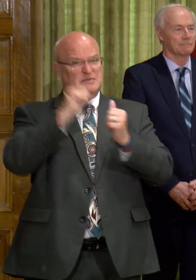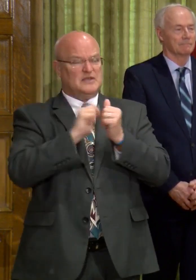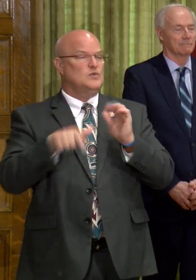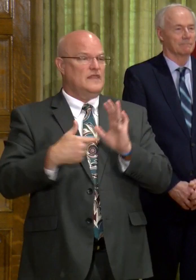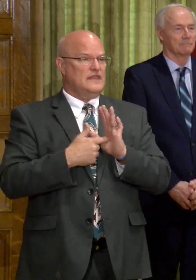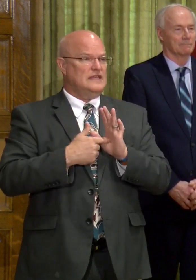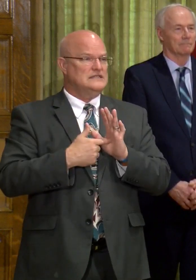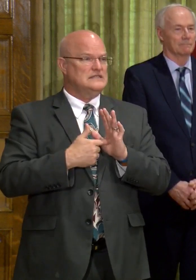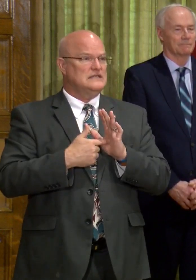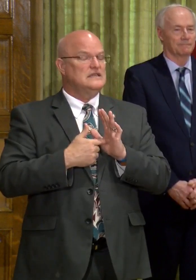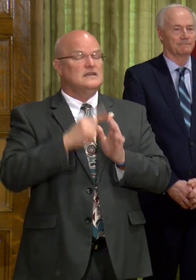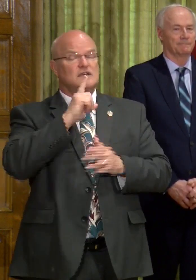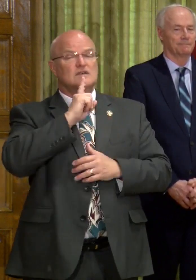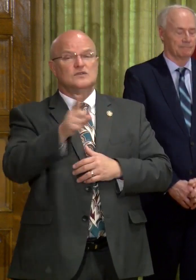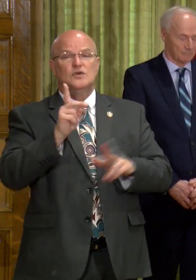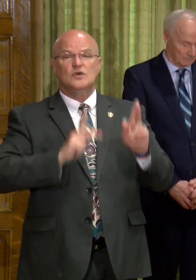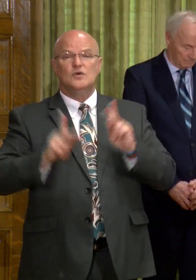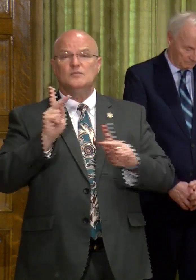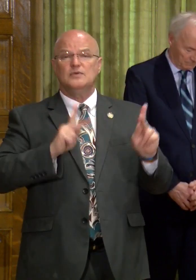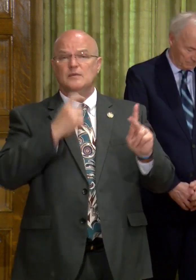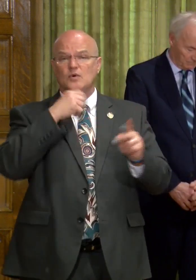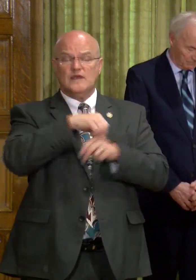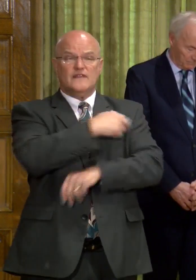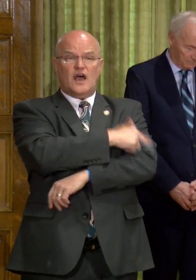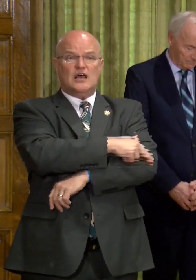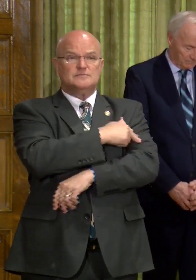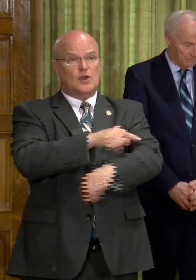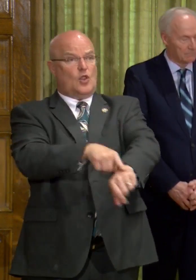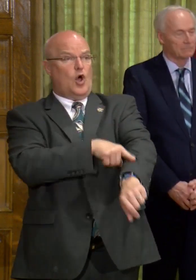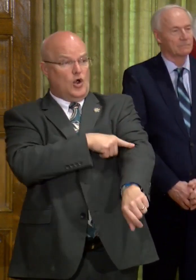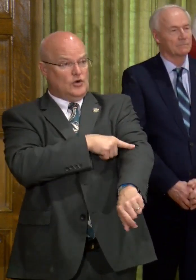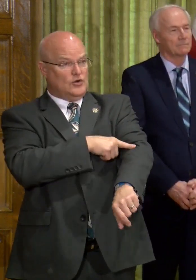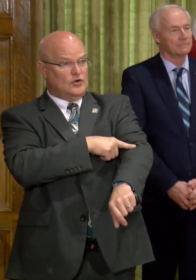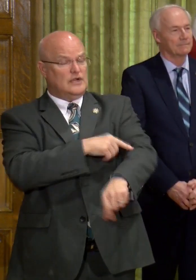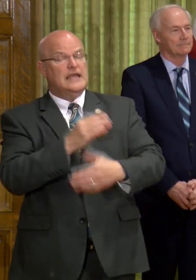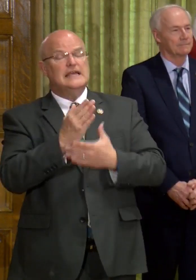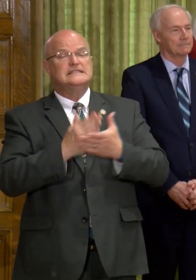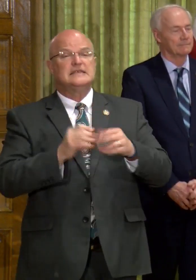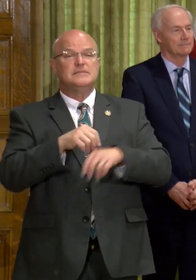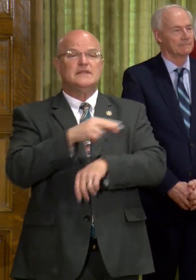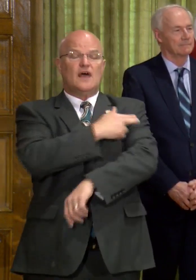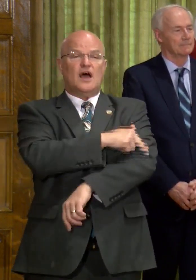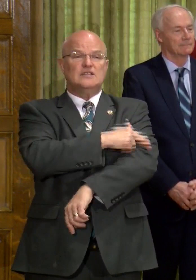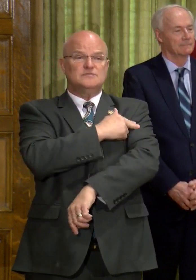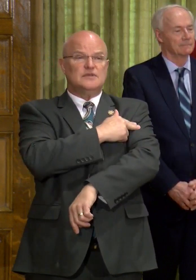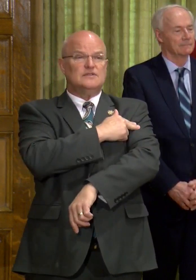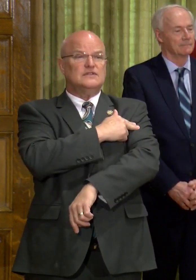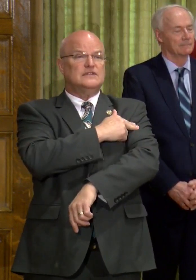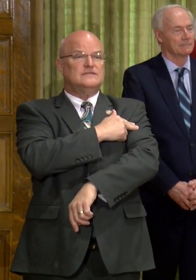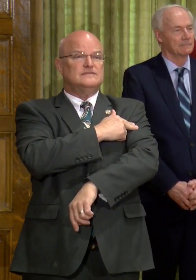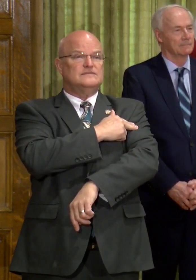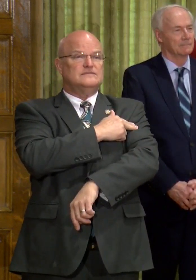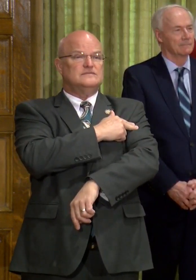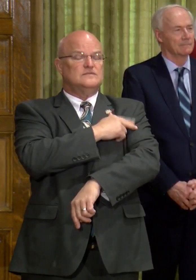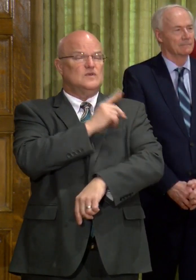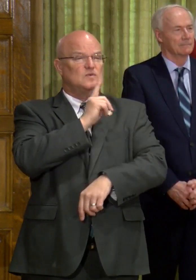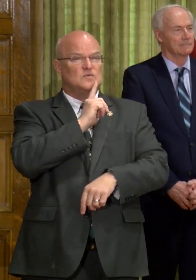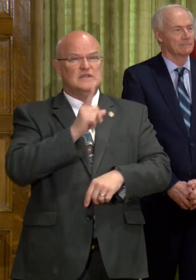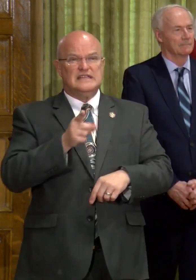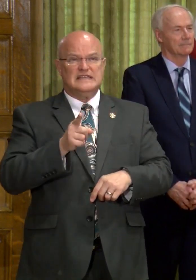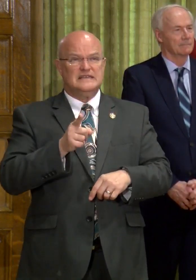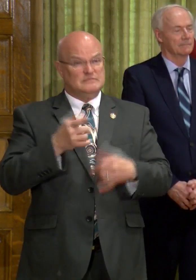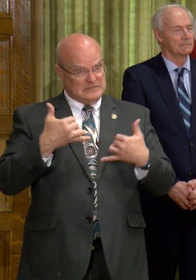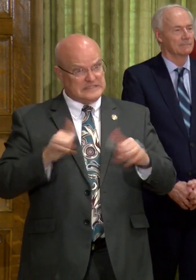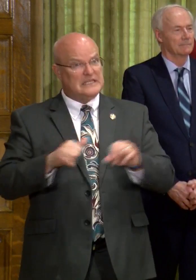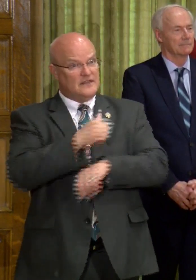this. Uh, there's certainly those who were, uh, in the hospital much longer. There's some who have been in the hospital, really, uh,